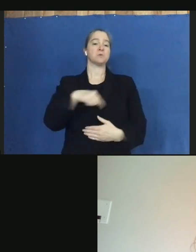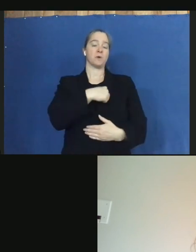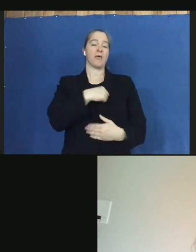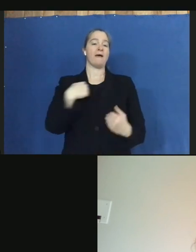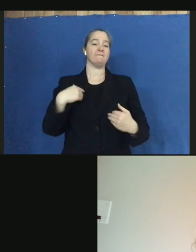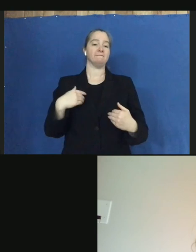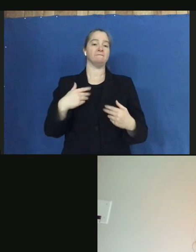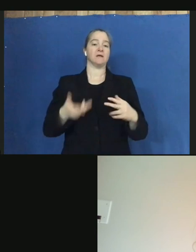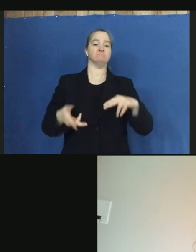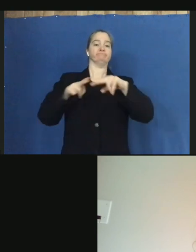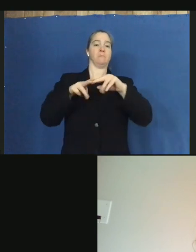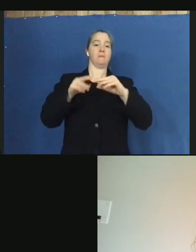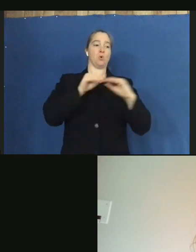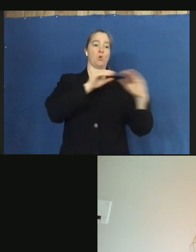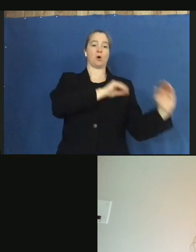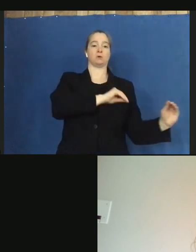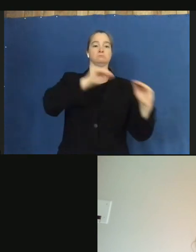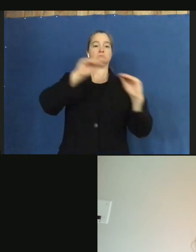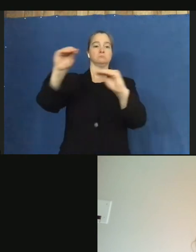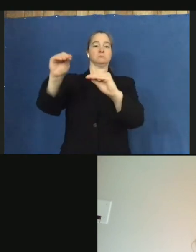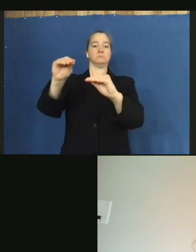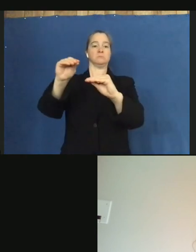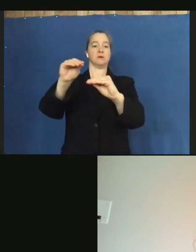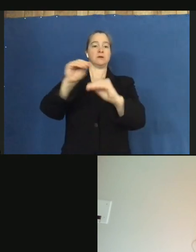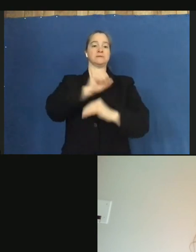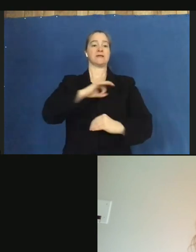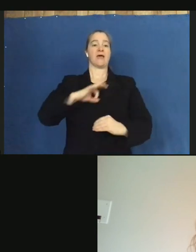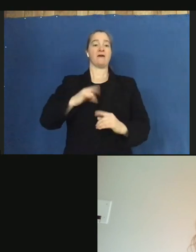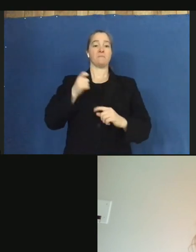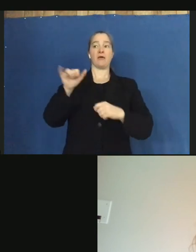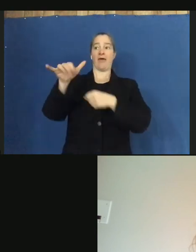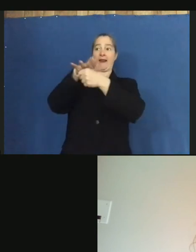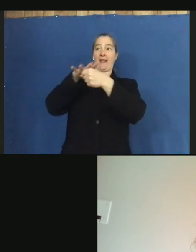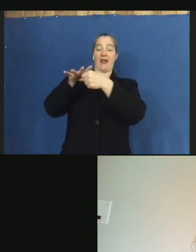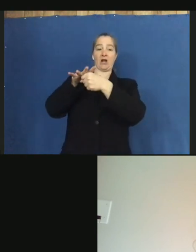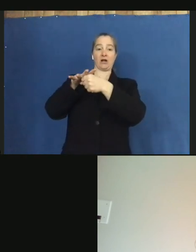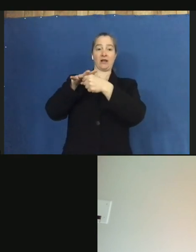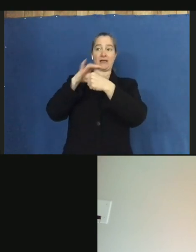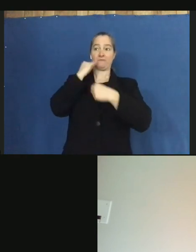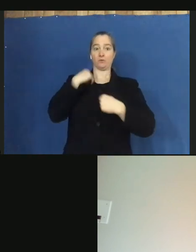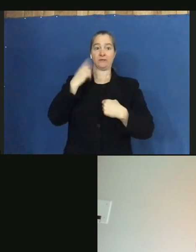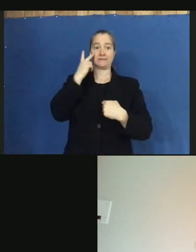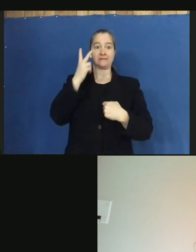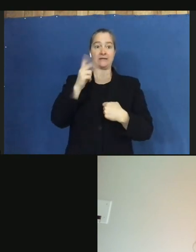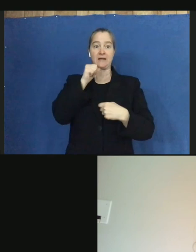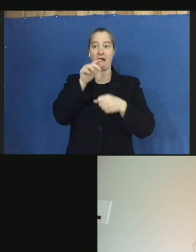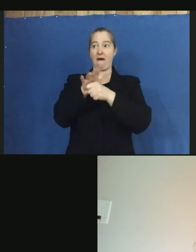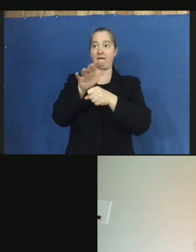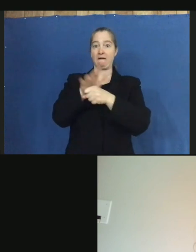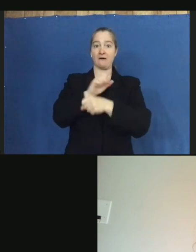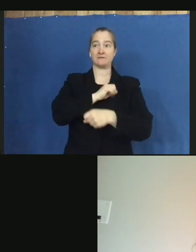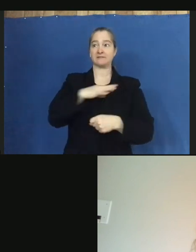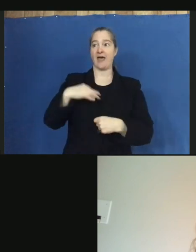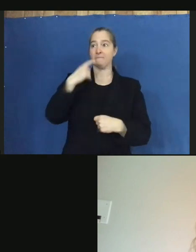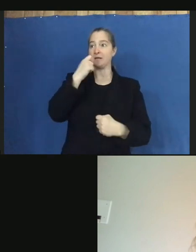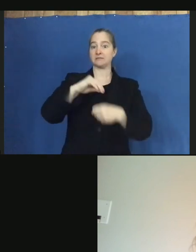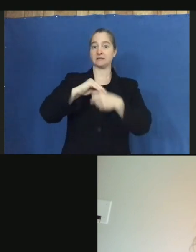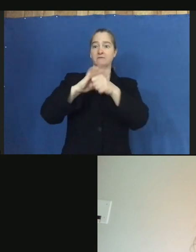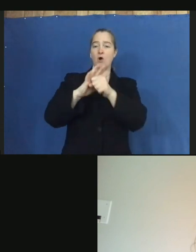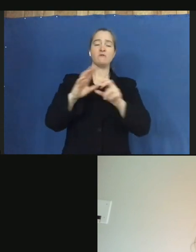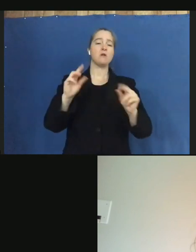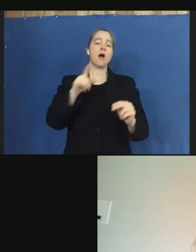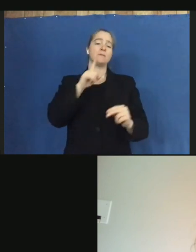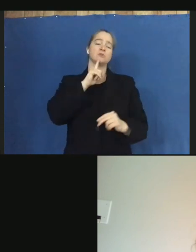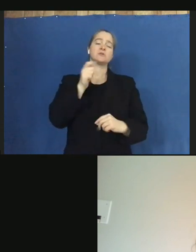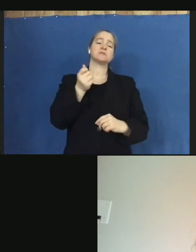we seeing COVID sickness losses in that area, if that was the question, I'd say no. That's not a, it's, I'm sure there's a